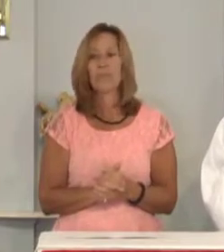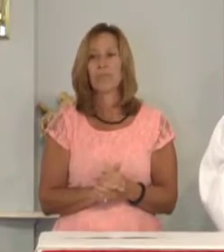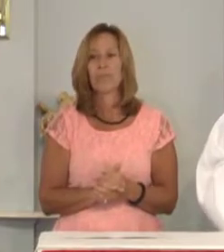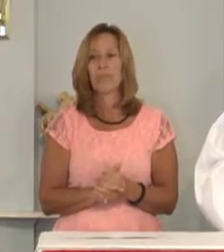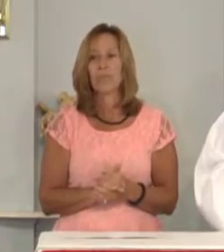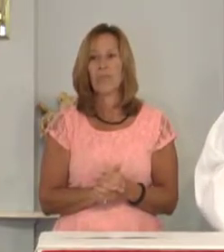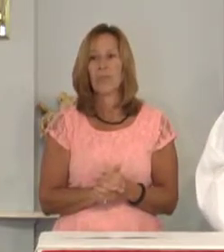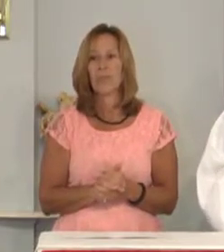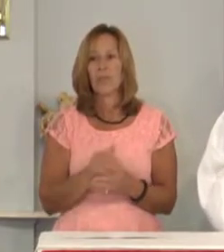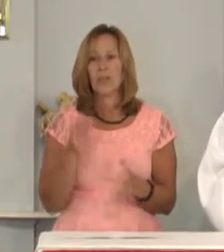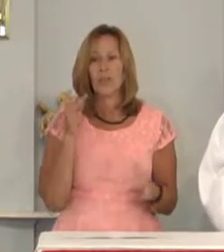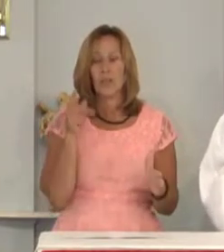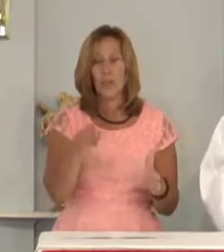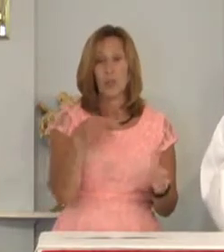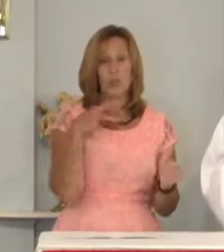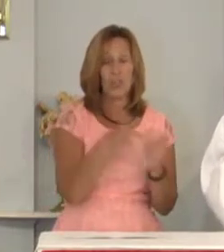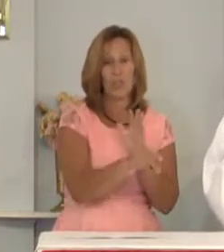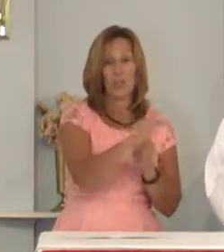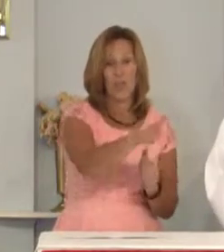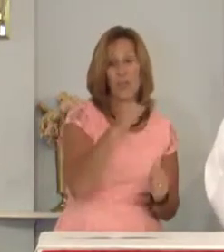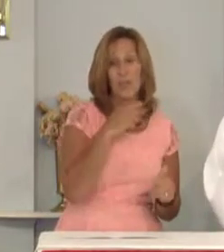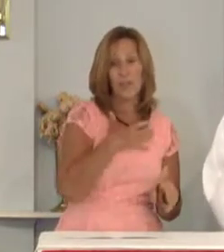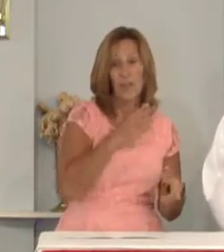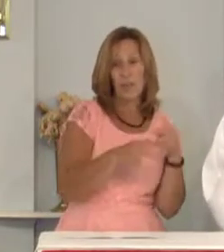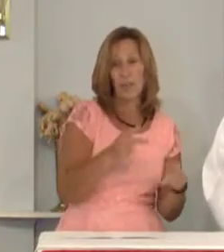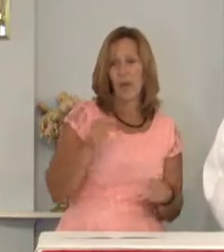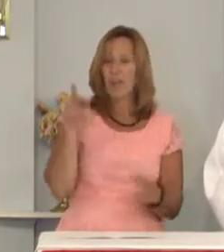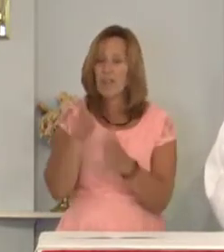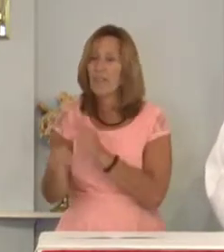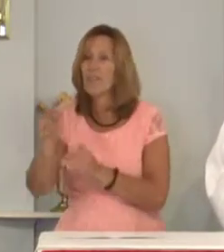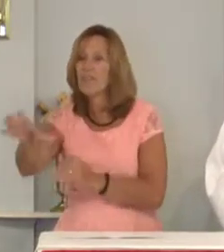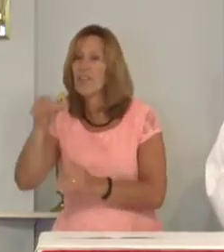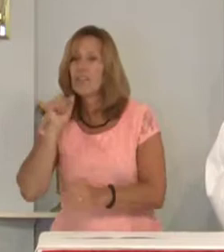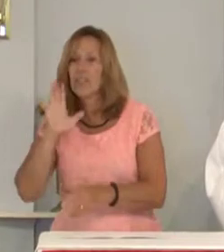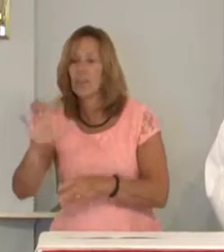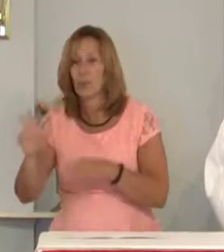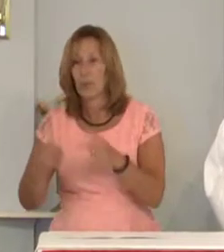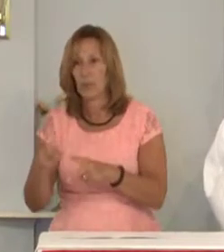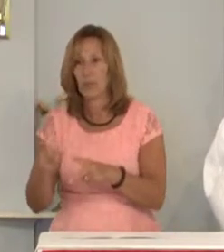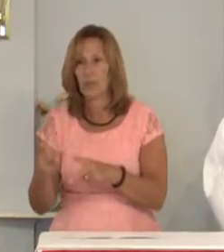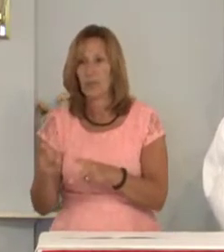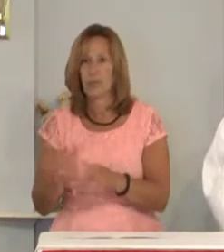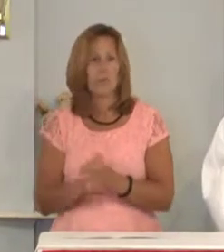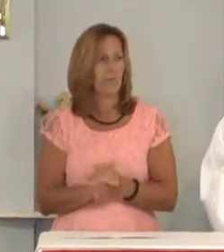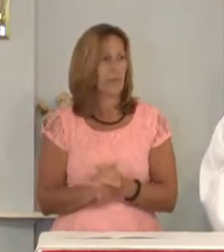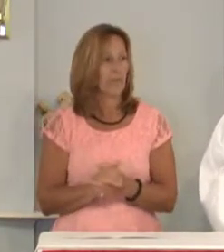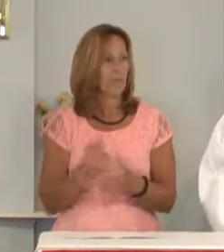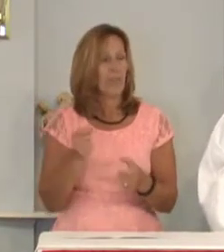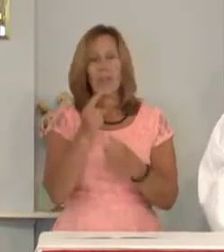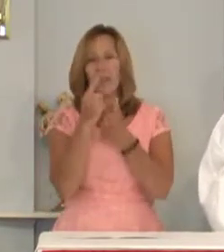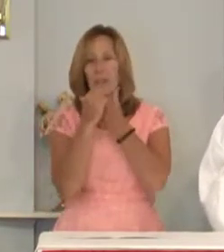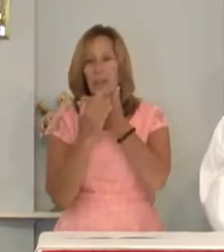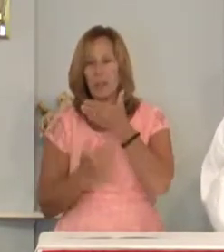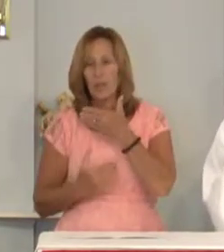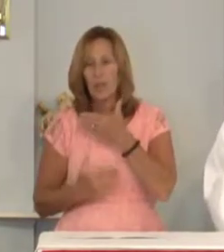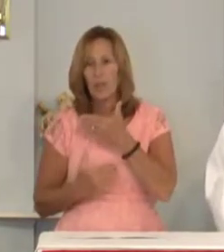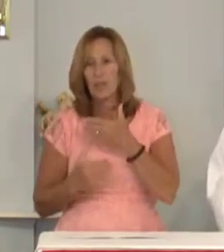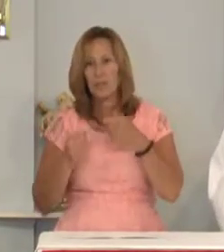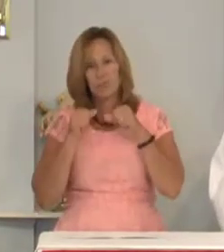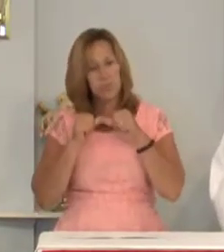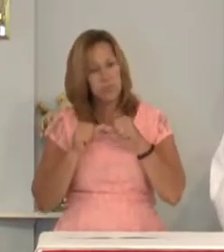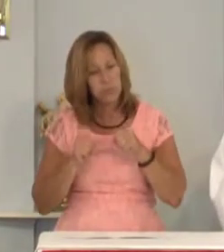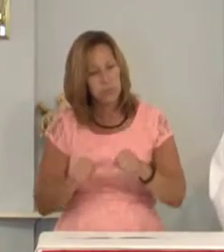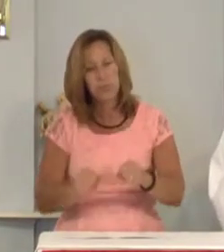You kill thirty of mine I'll kill fifty of yours. and the blood lust never